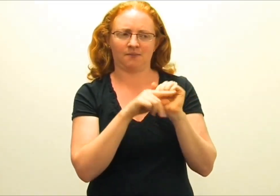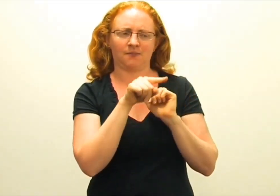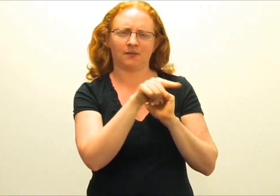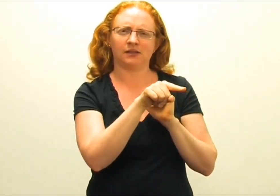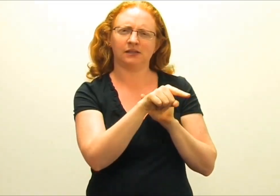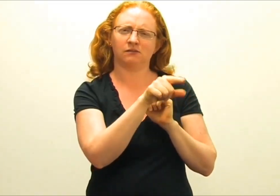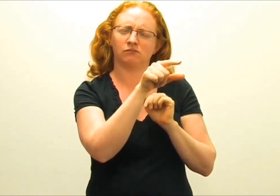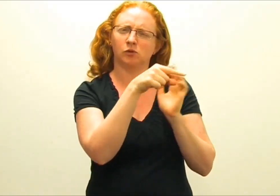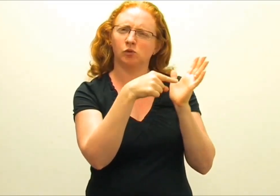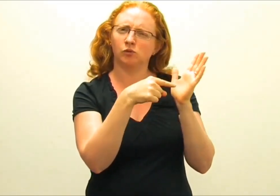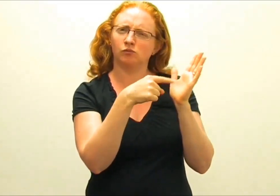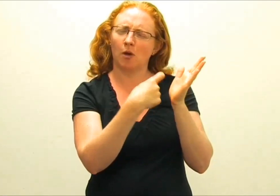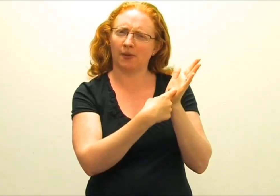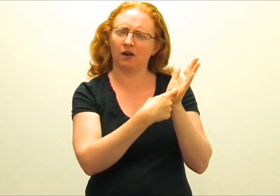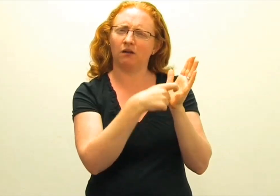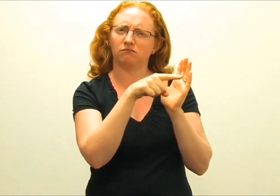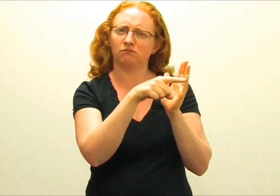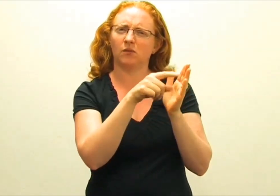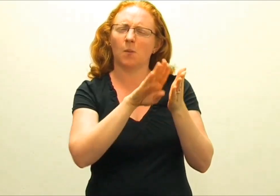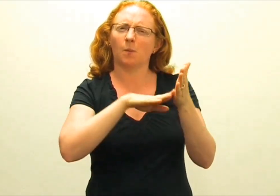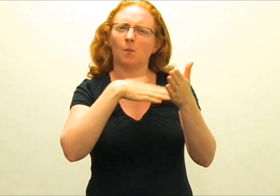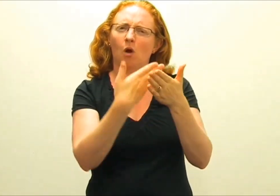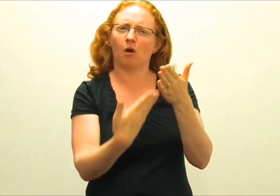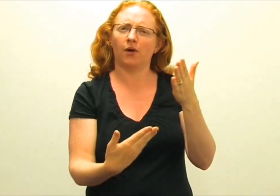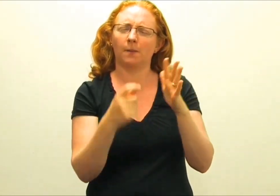And Robert is a poet.